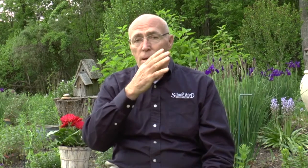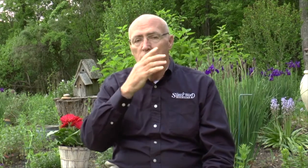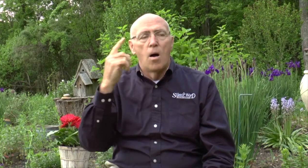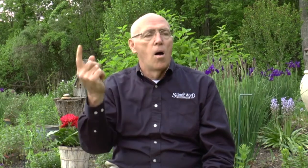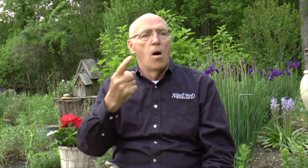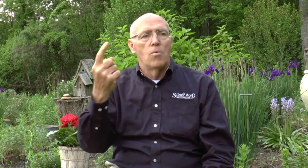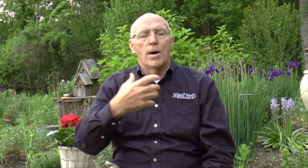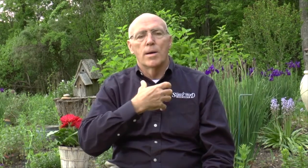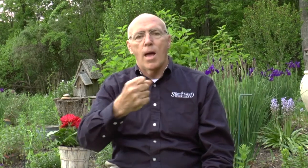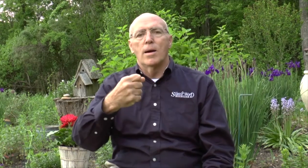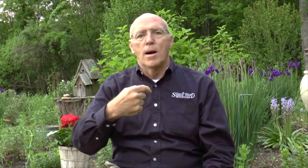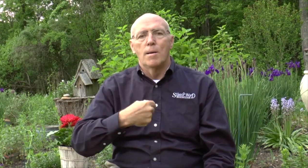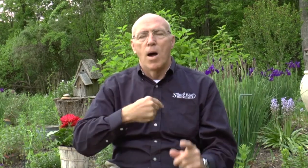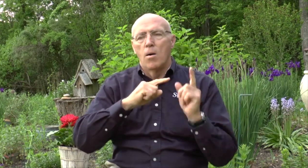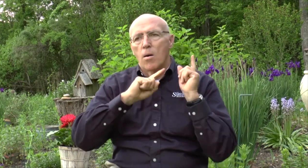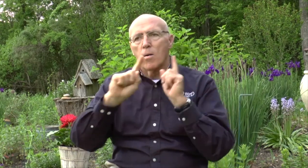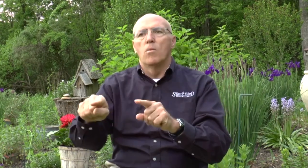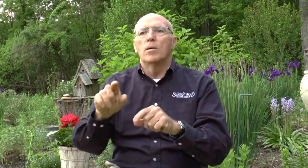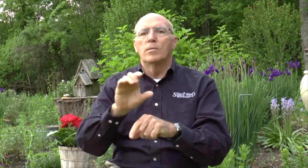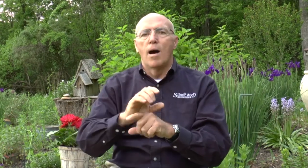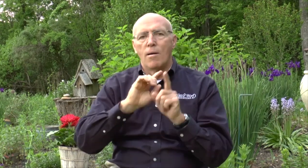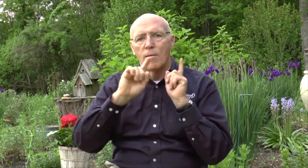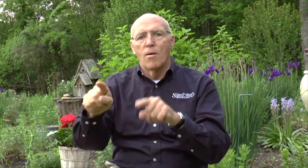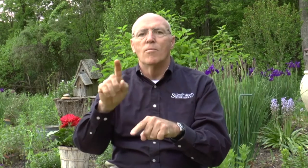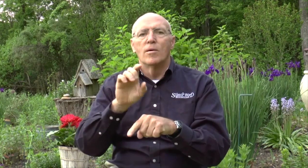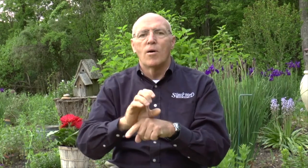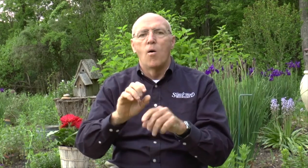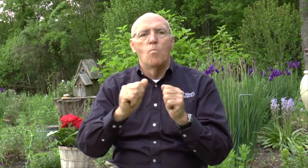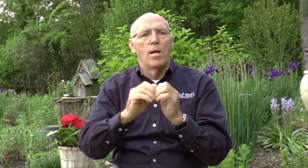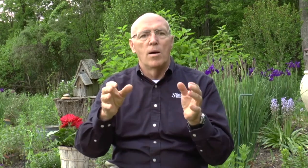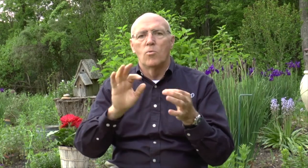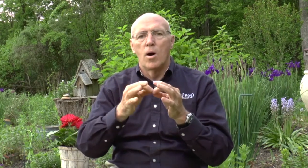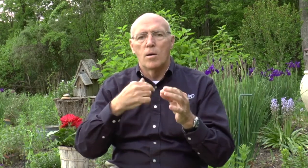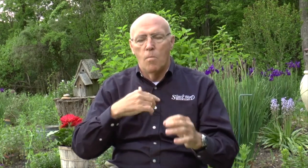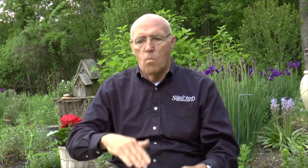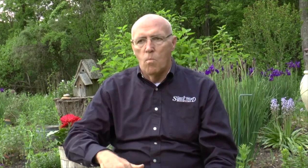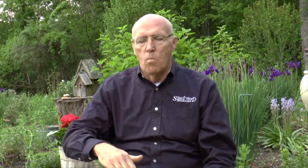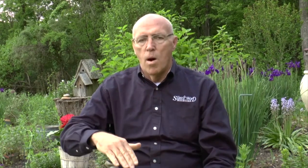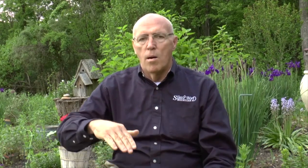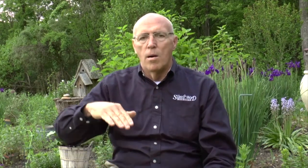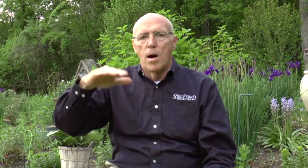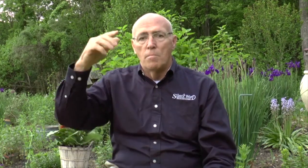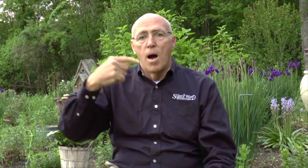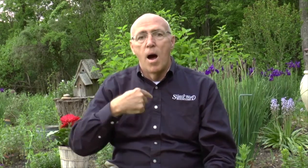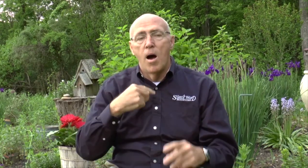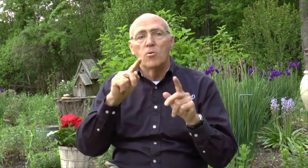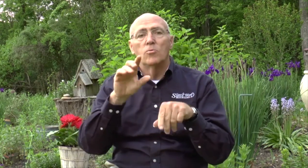My mother always took us to church. We went to church, but I went without an interpreter all through my